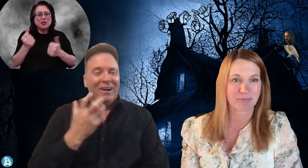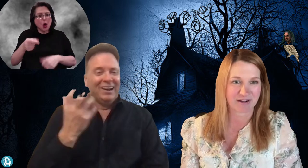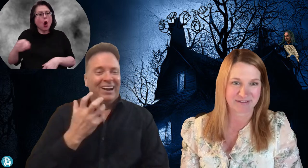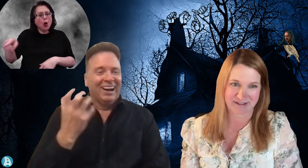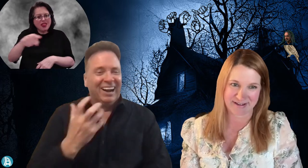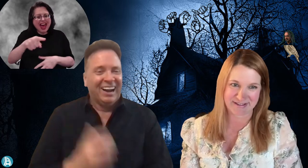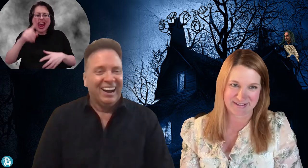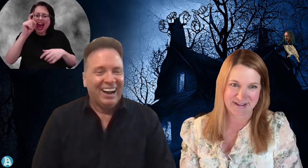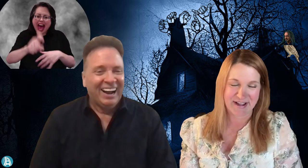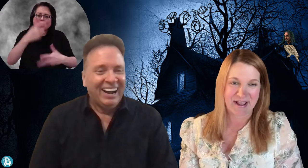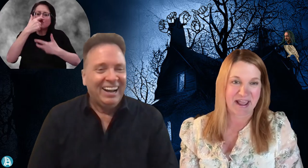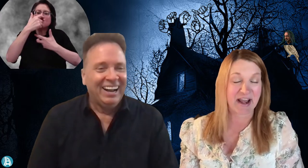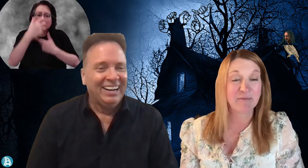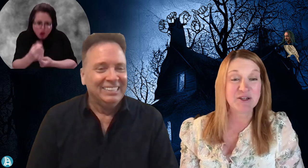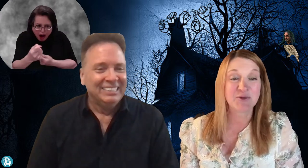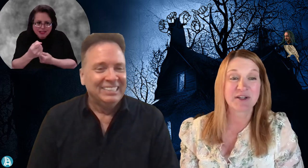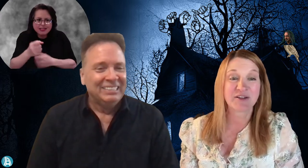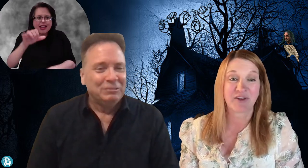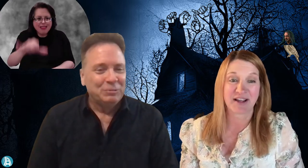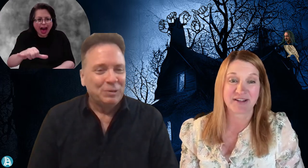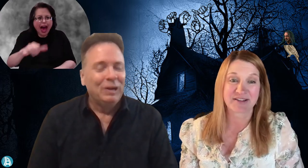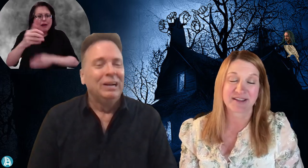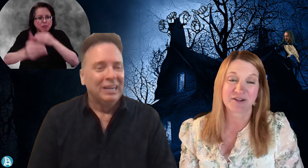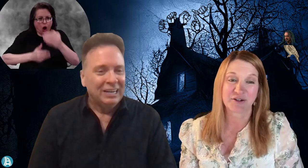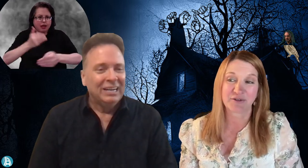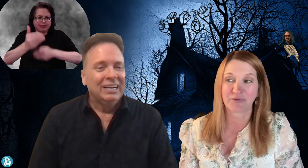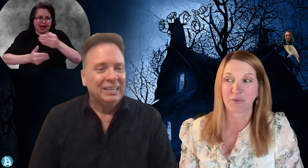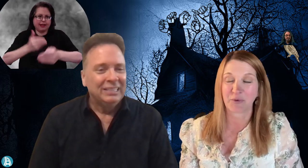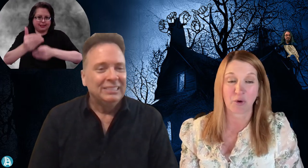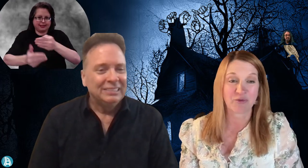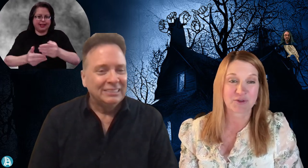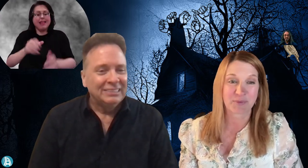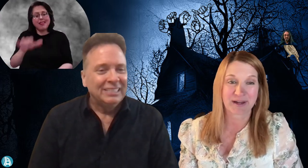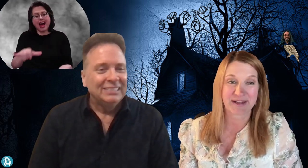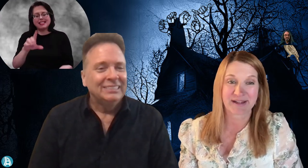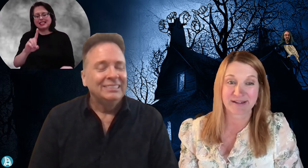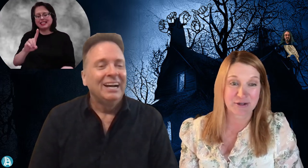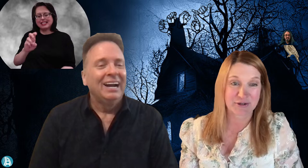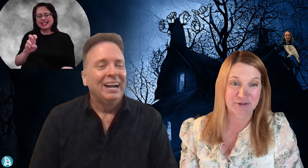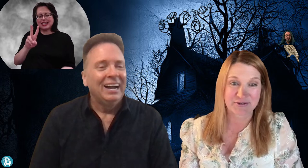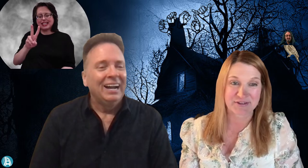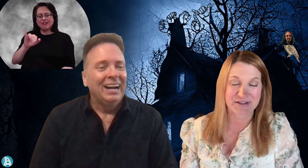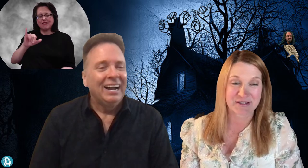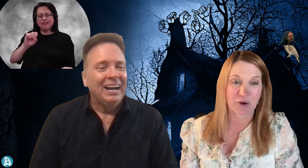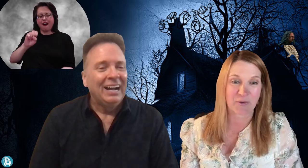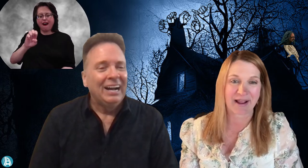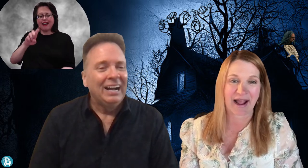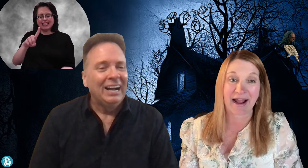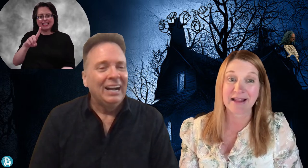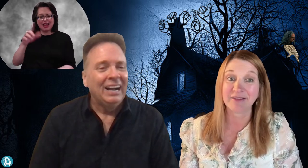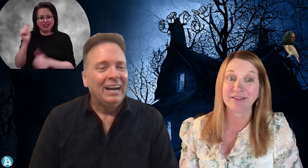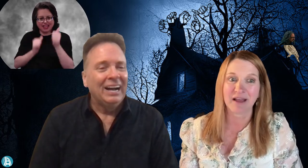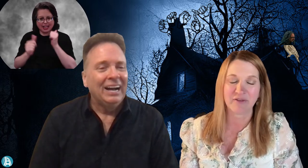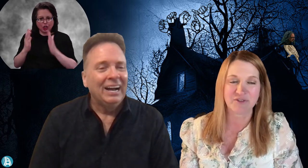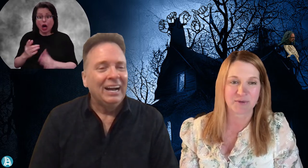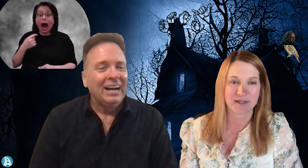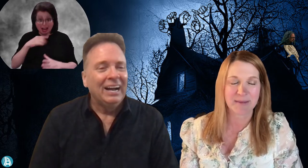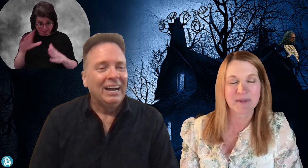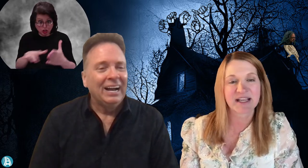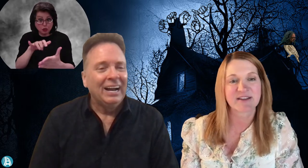the process. And I've been doing devised theater for over 20 years. So I love doing it because